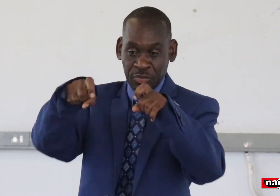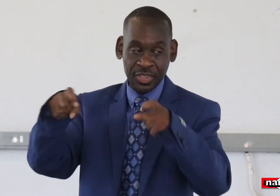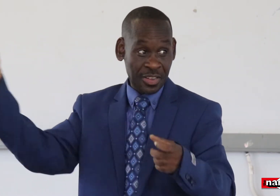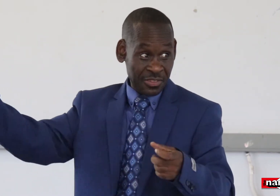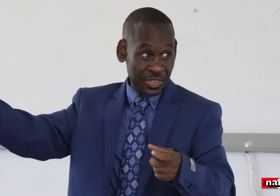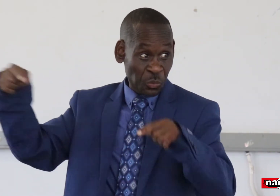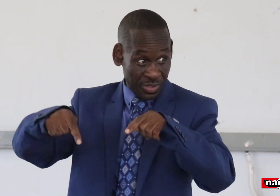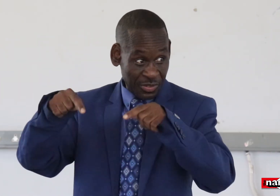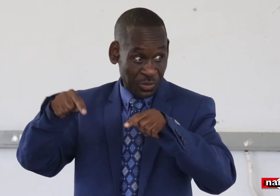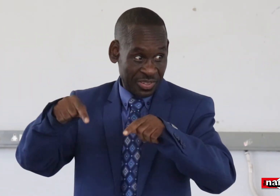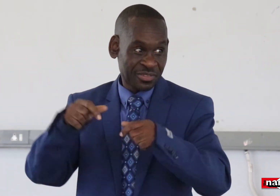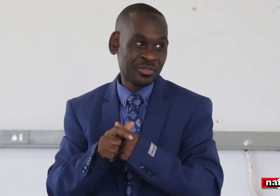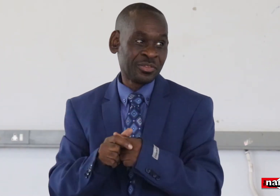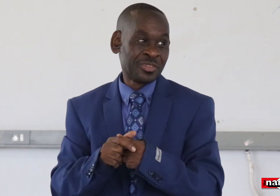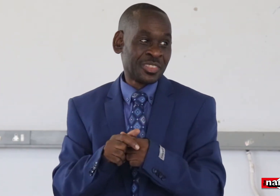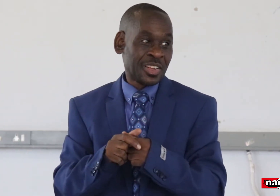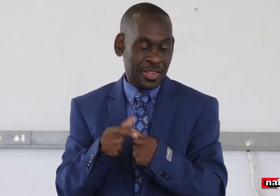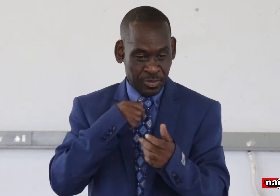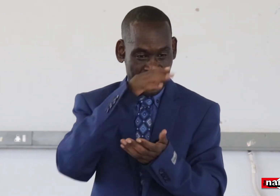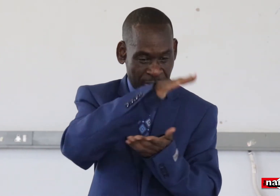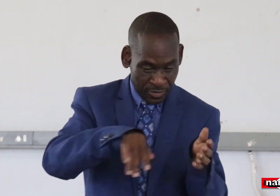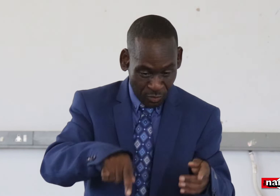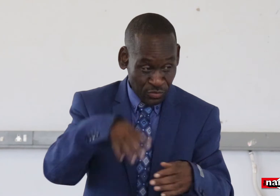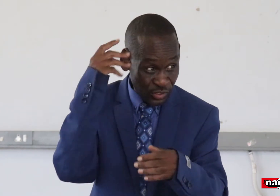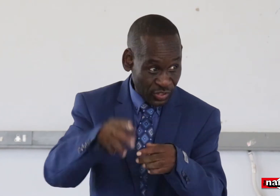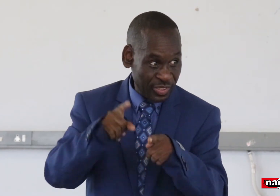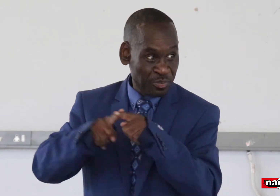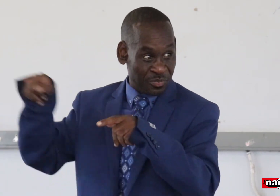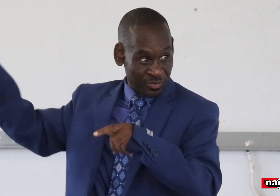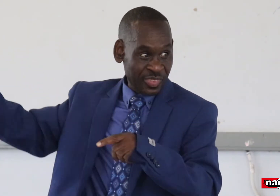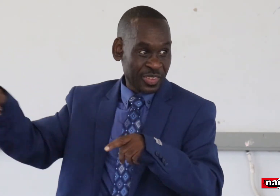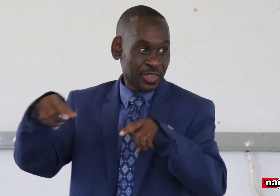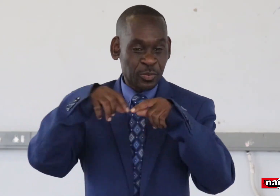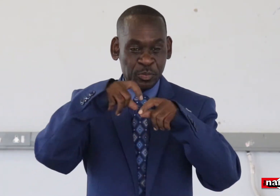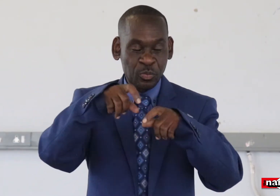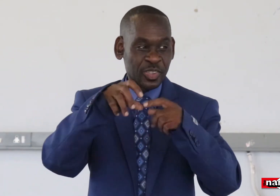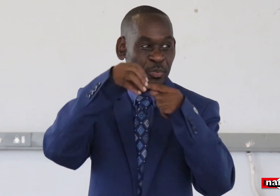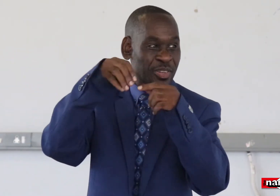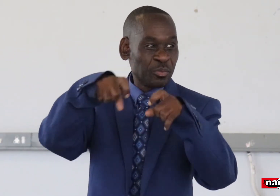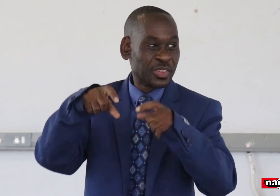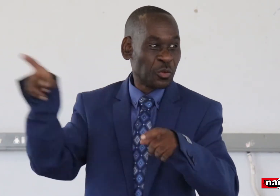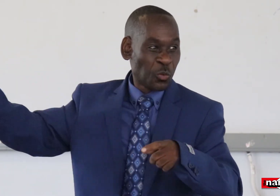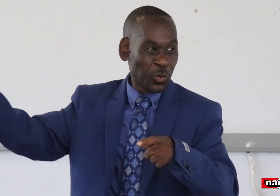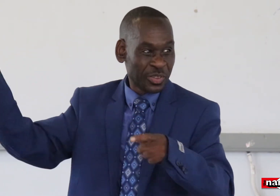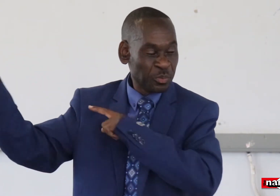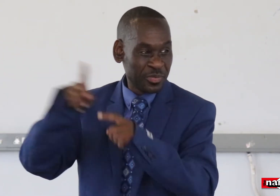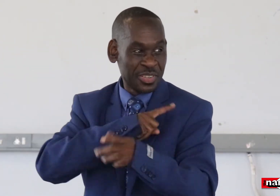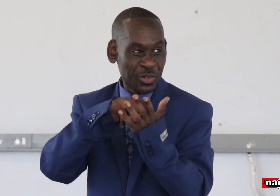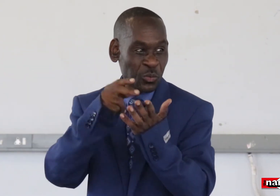We have a special meeting today. From here, have to go to board meeting special.